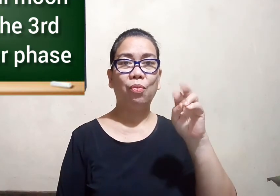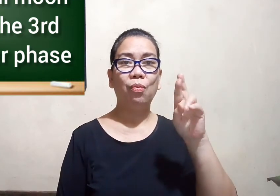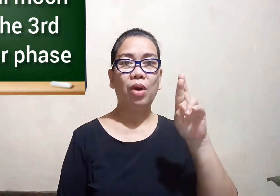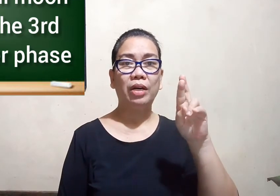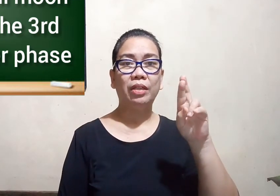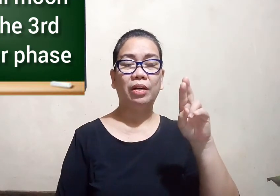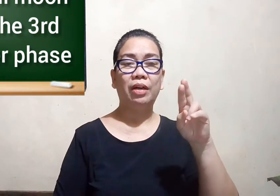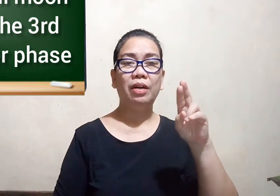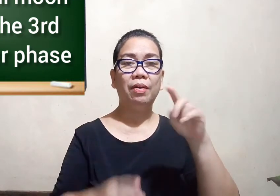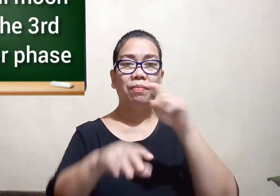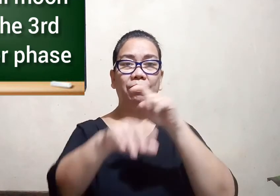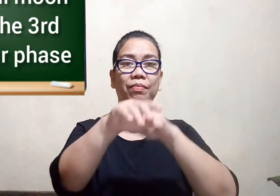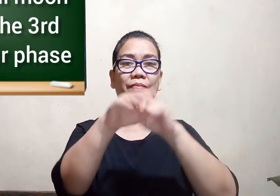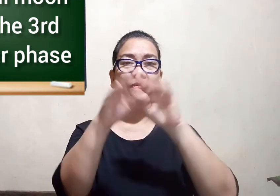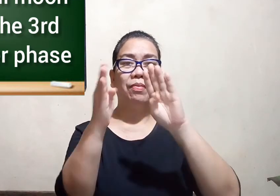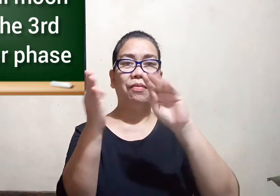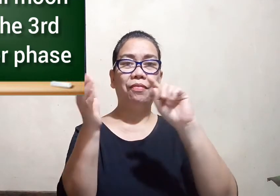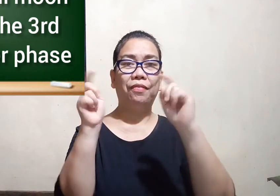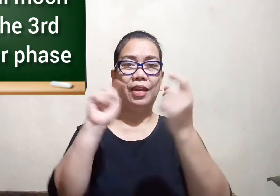quarter phase